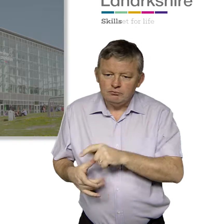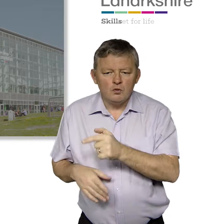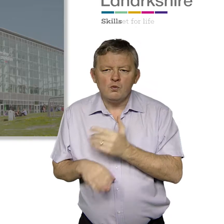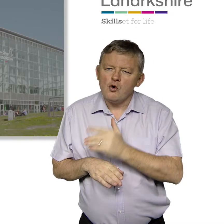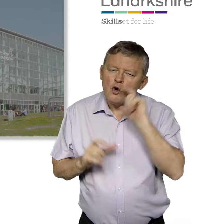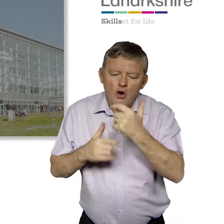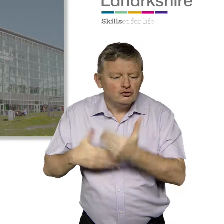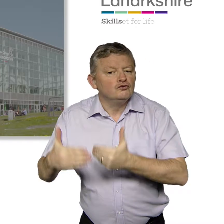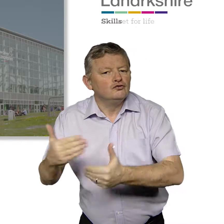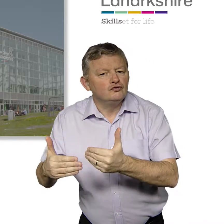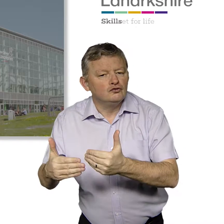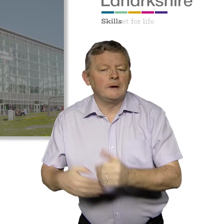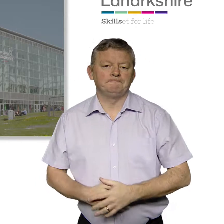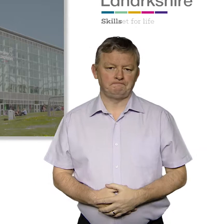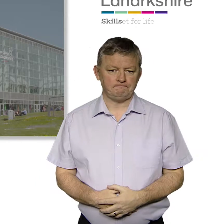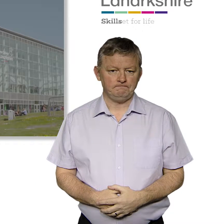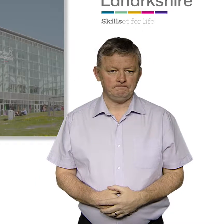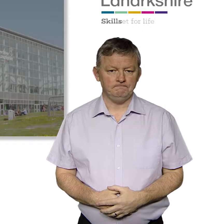where these are relevant to the work of the College.